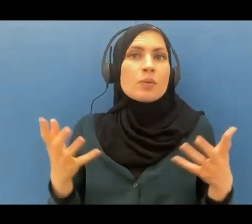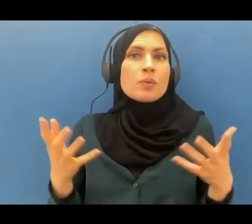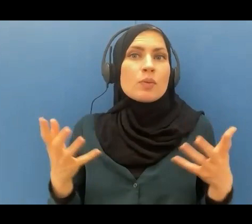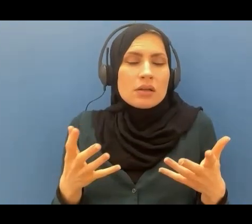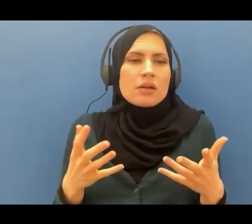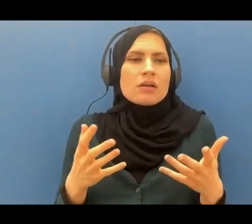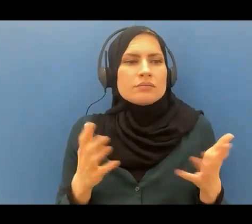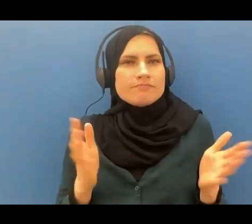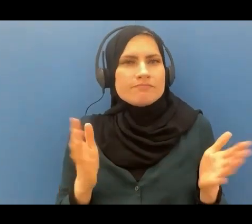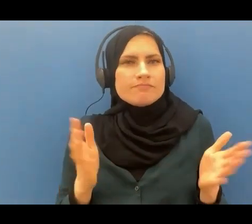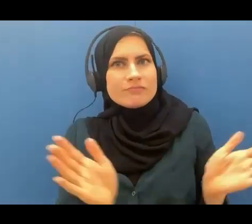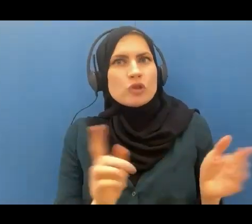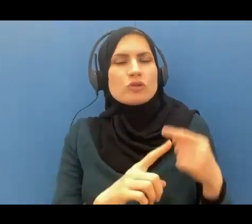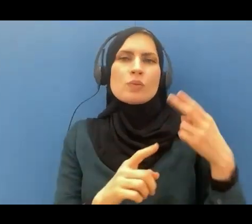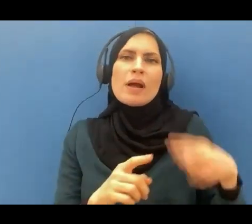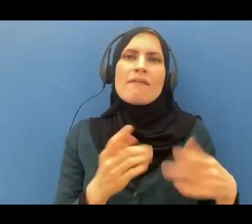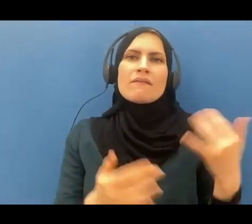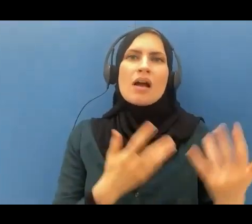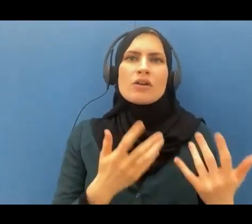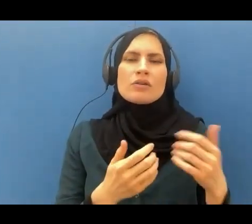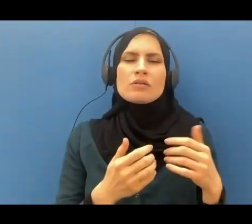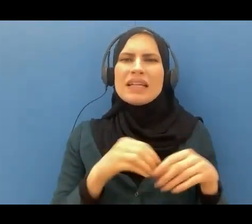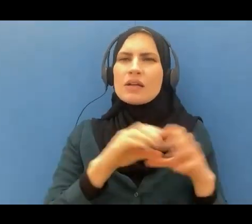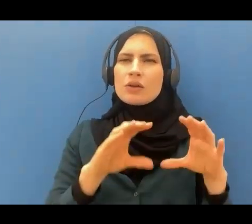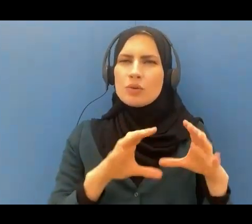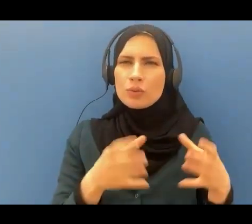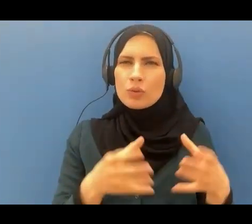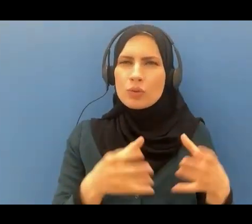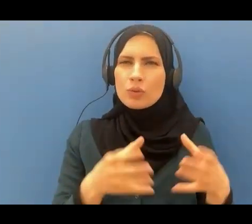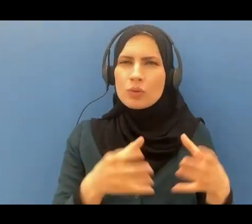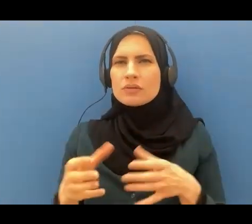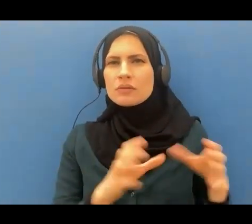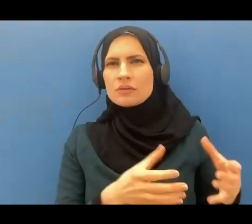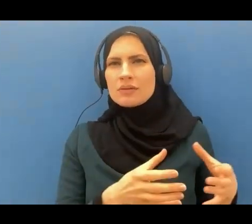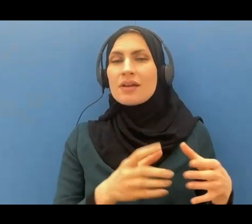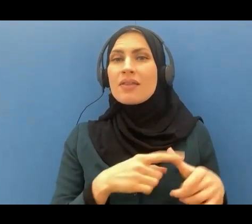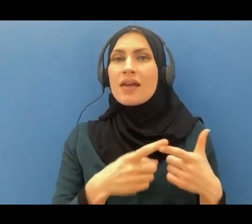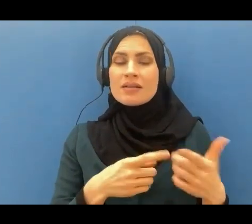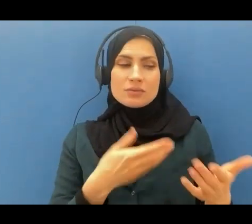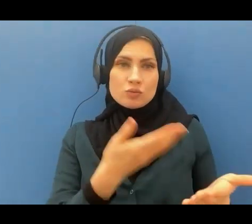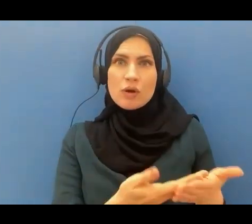in groups till when they reach it the gates thereof will be opened